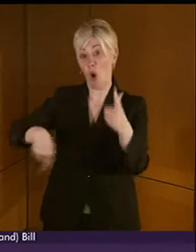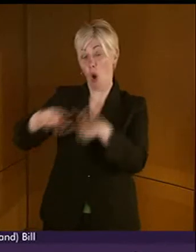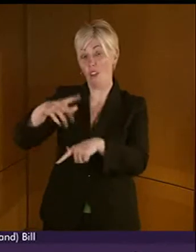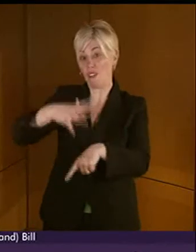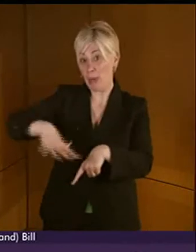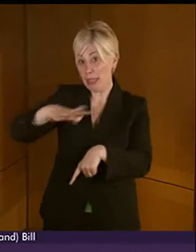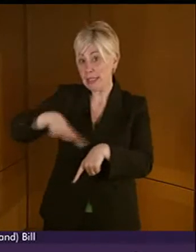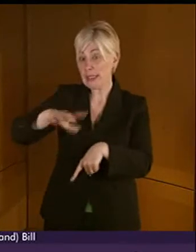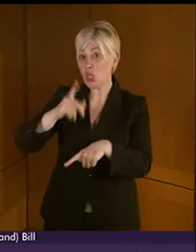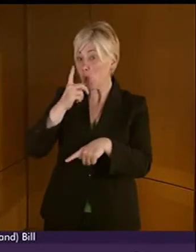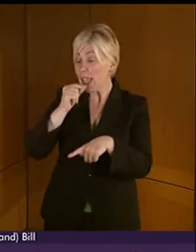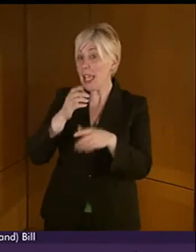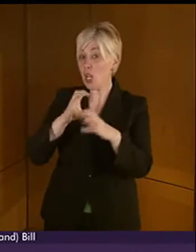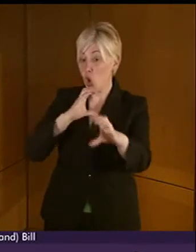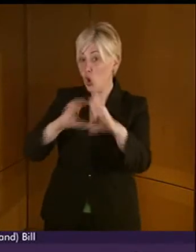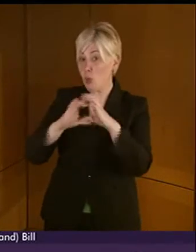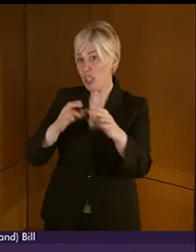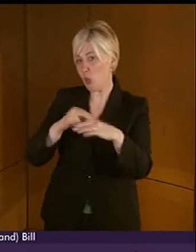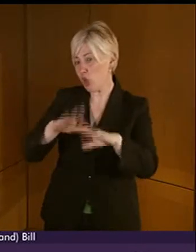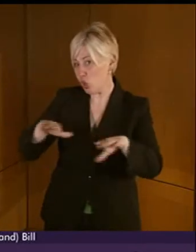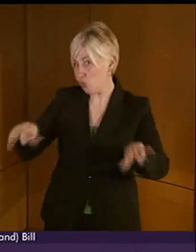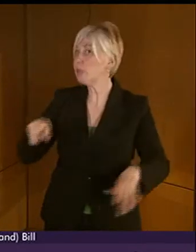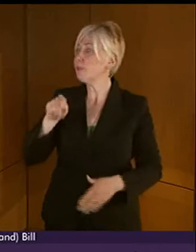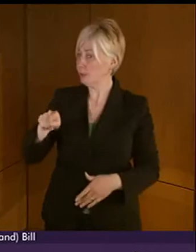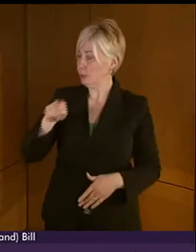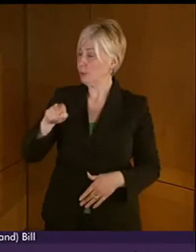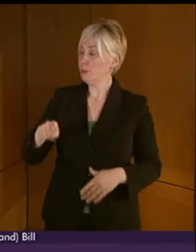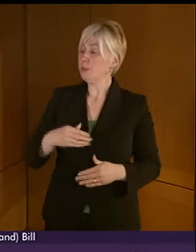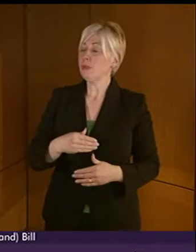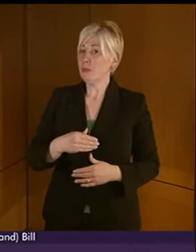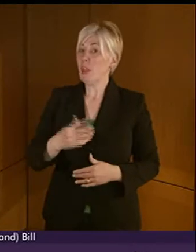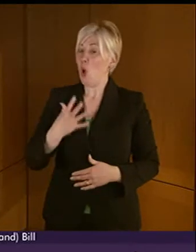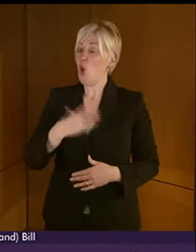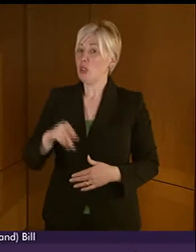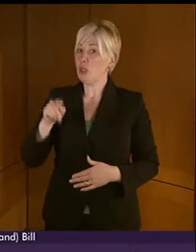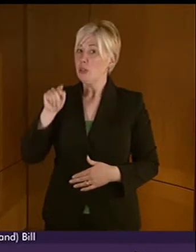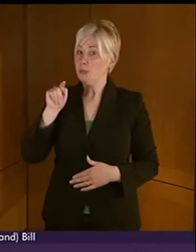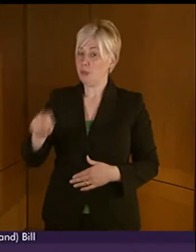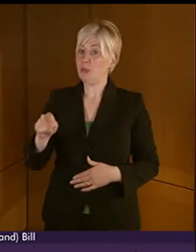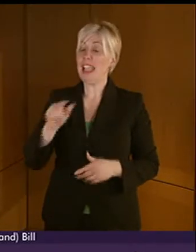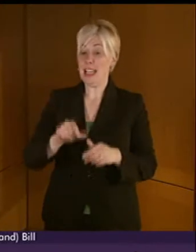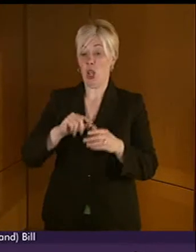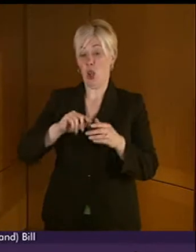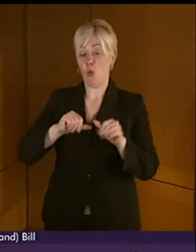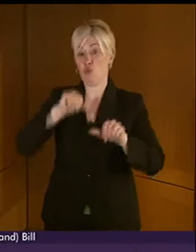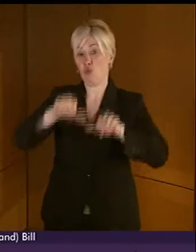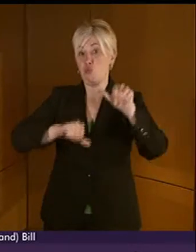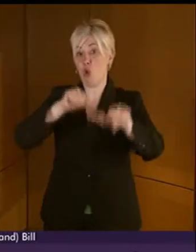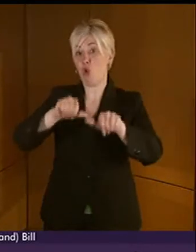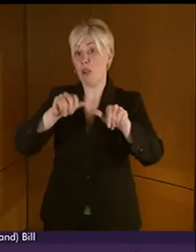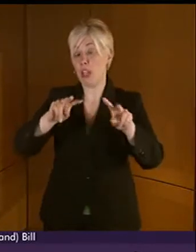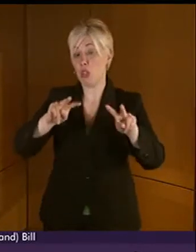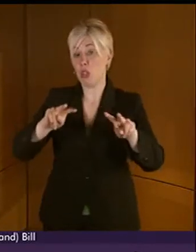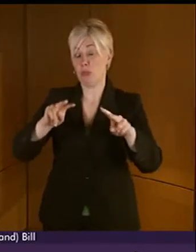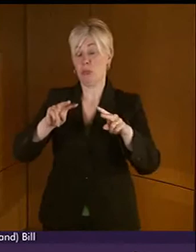help families communicate with their children. I would like also to see that in the progress reports and the performance